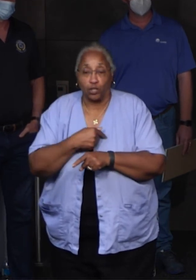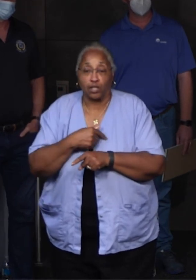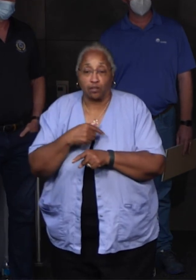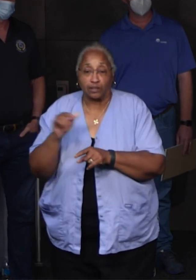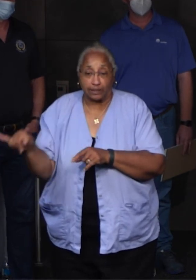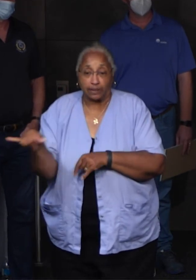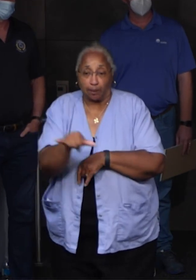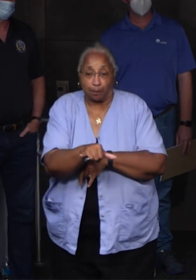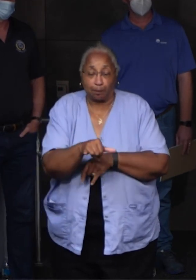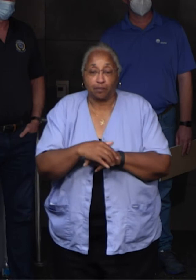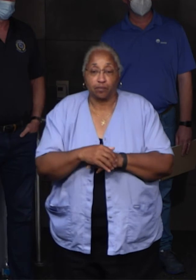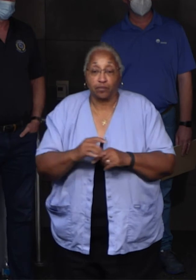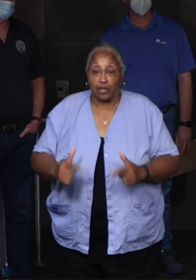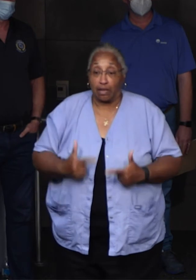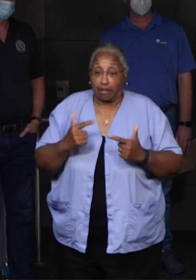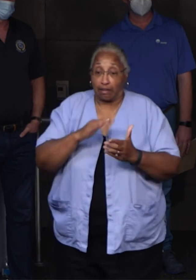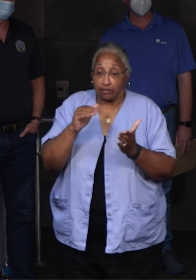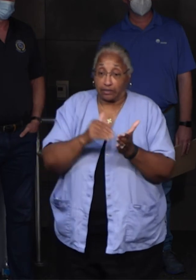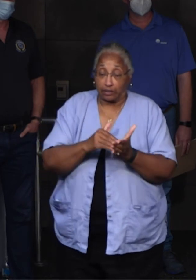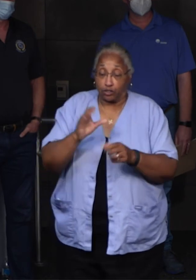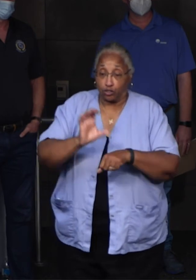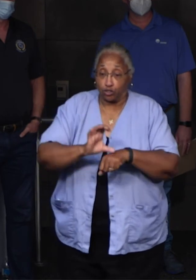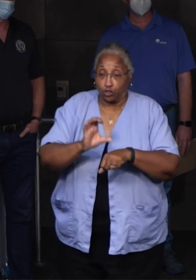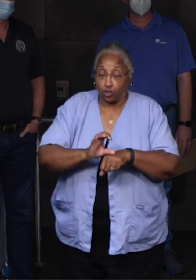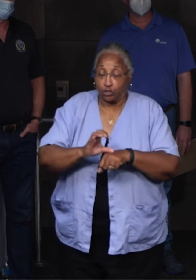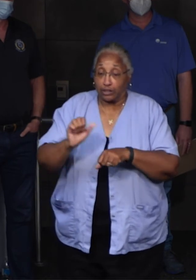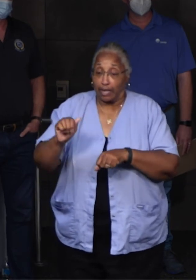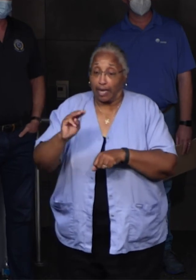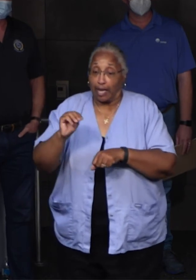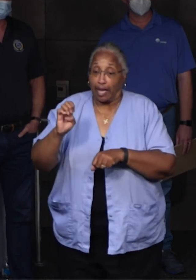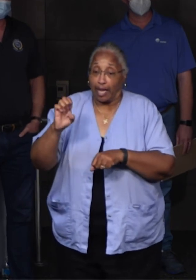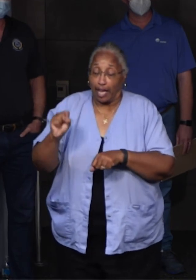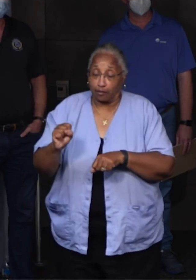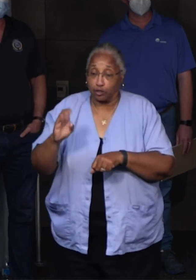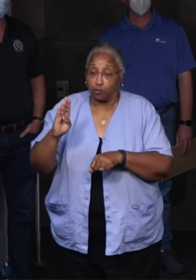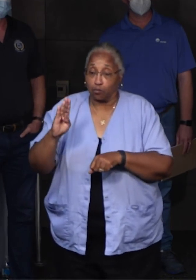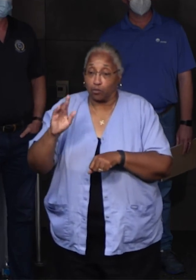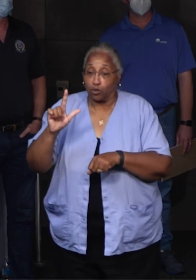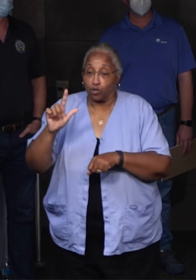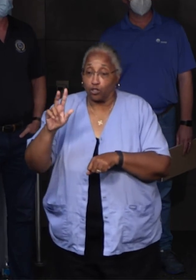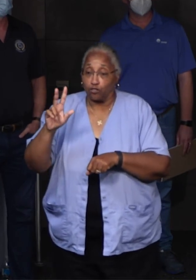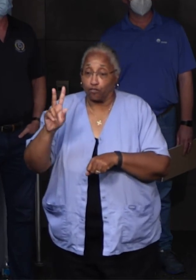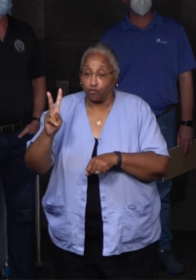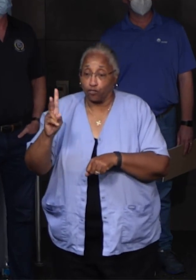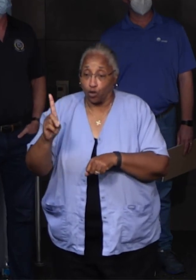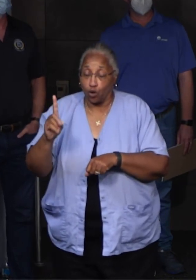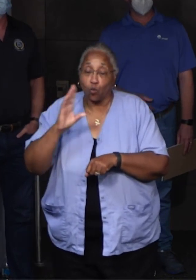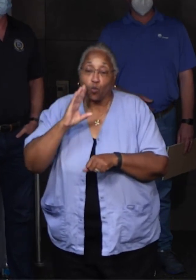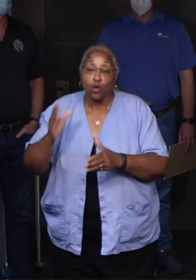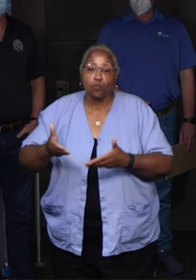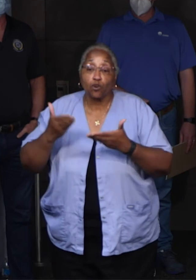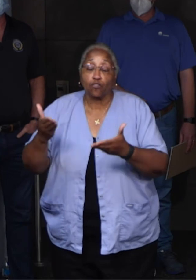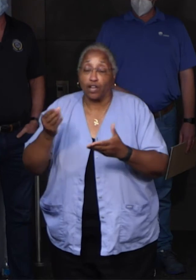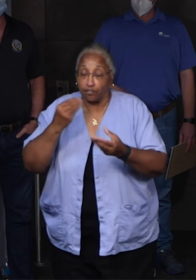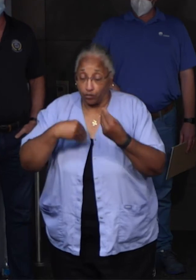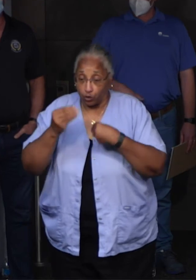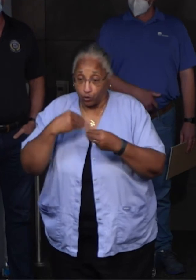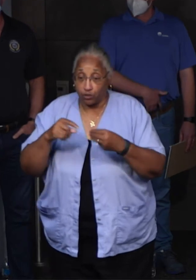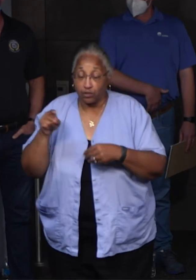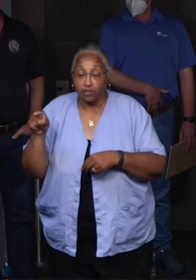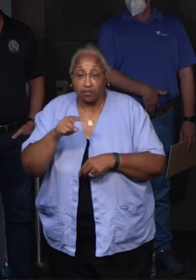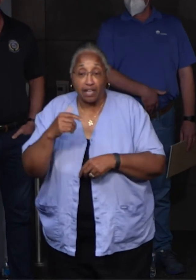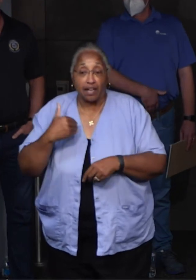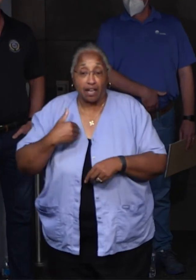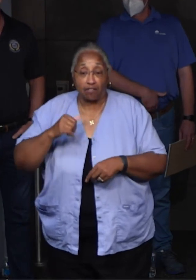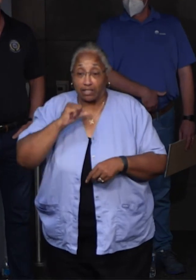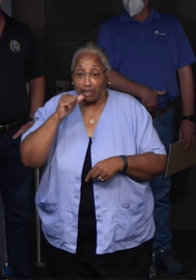Life Center Church on Ames Boulevard will be providing food. They have a nonprofit who